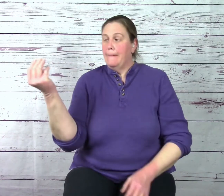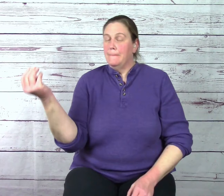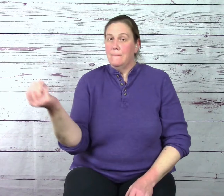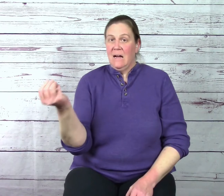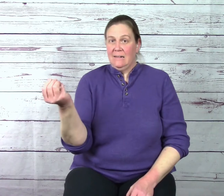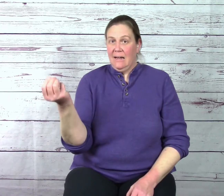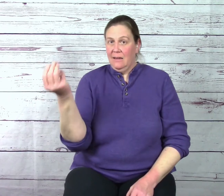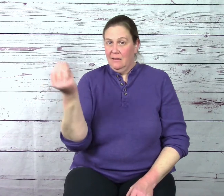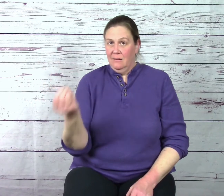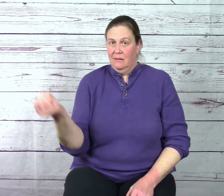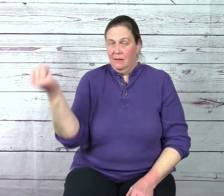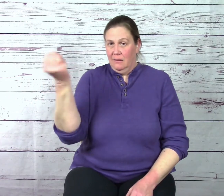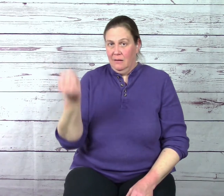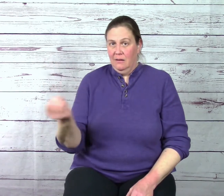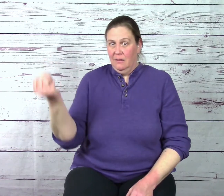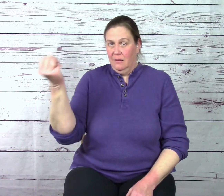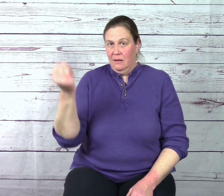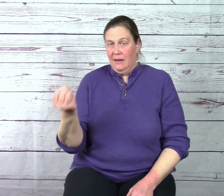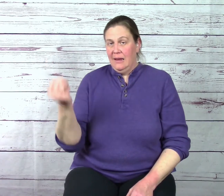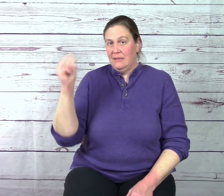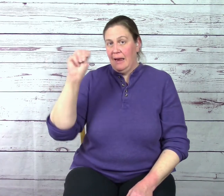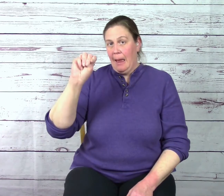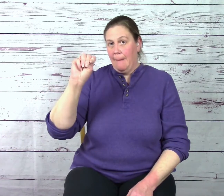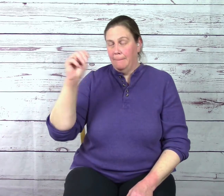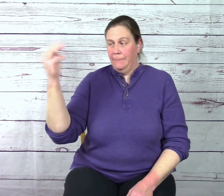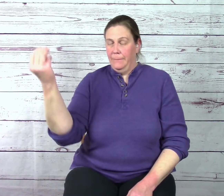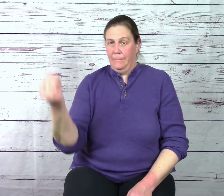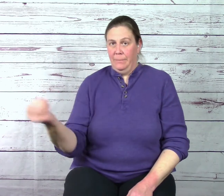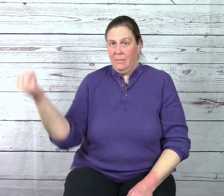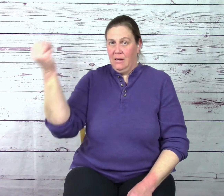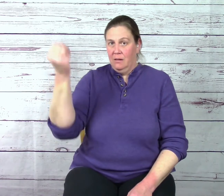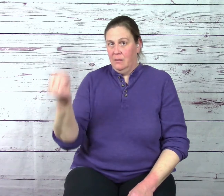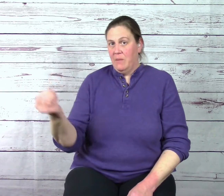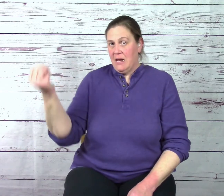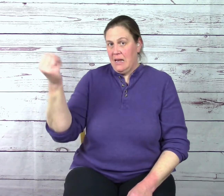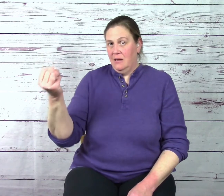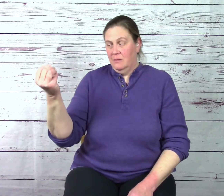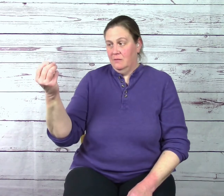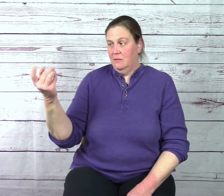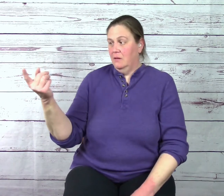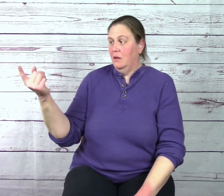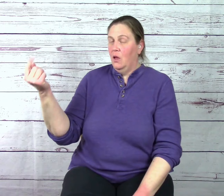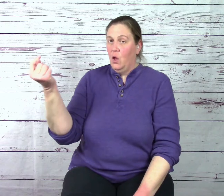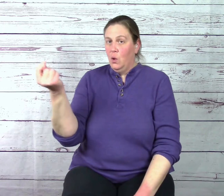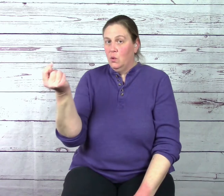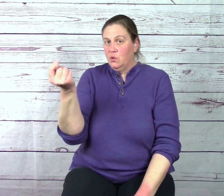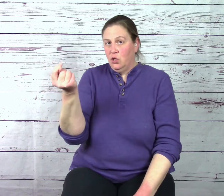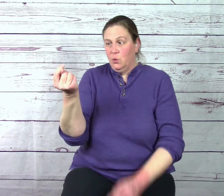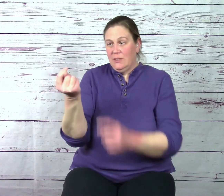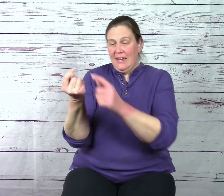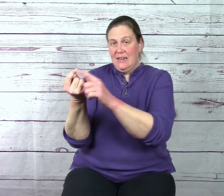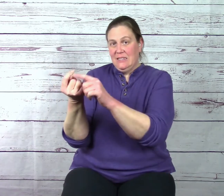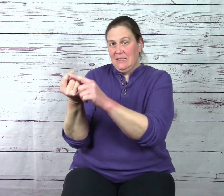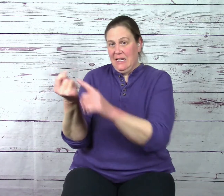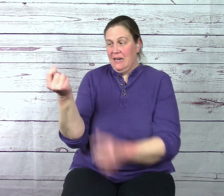Monday is an M. Monday. Tuesday. Tuesday is a T.